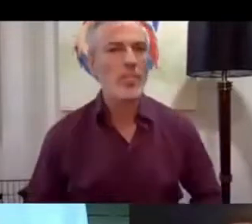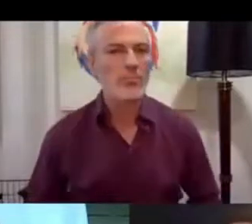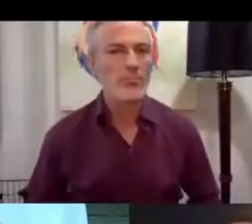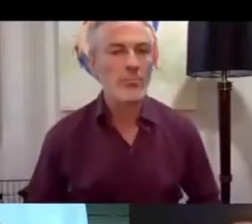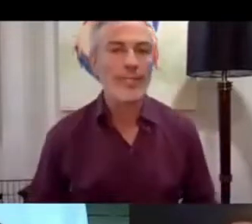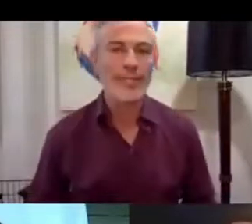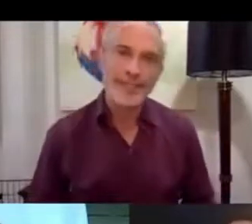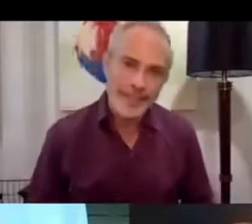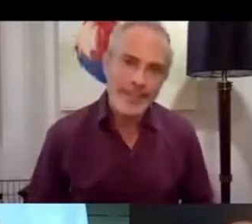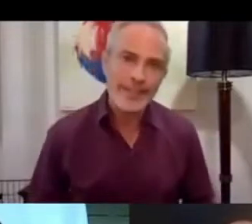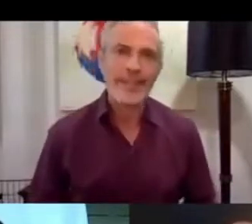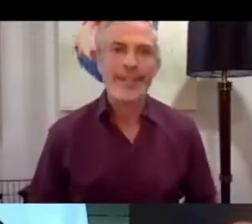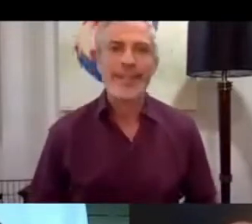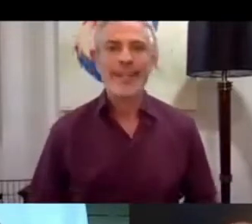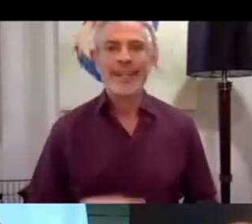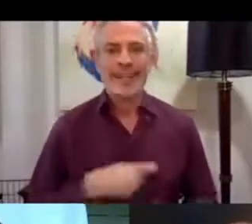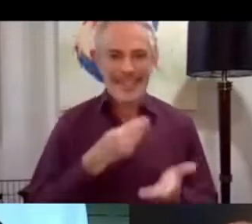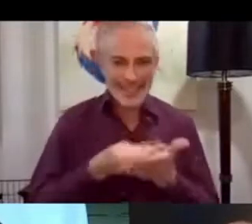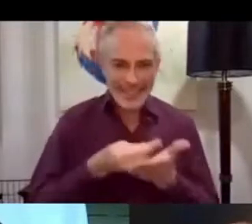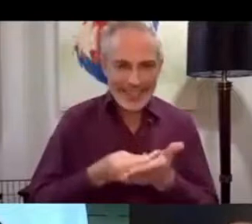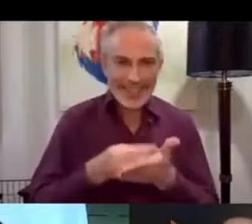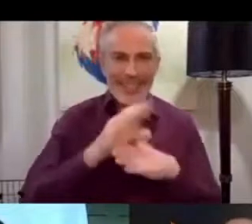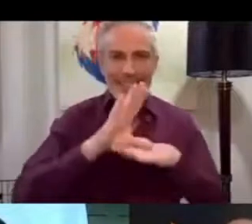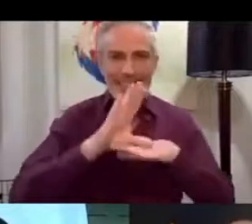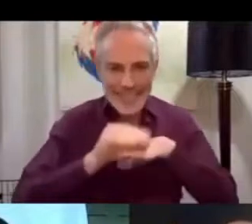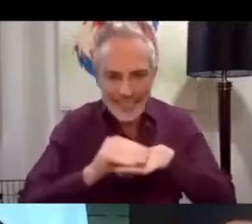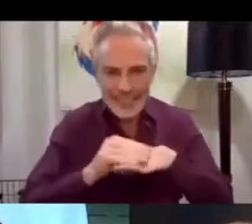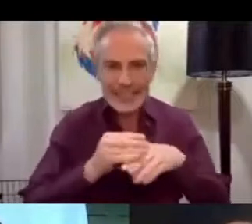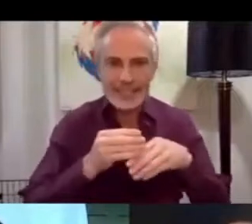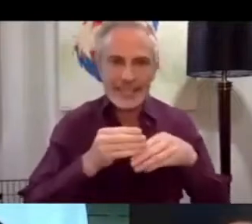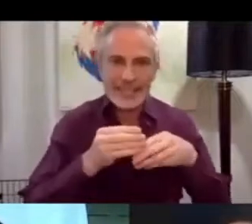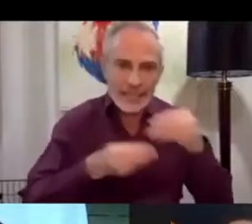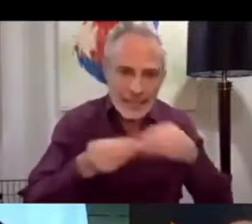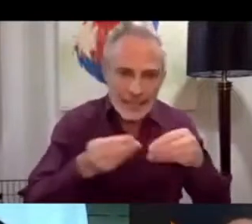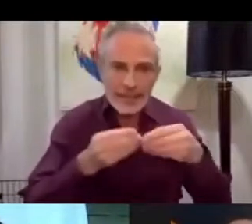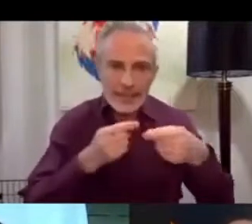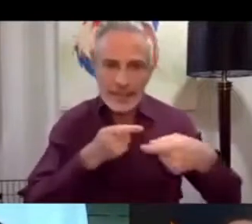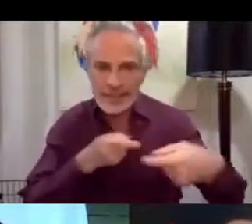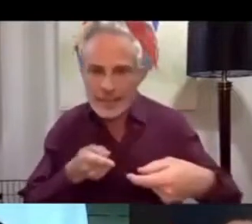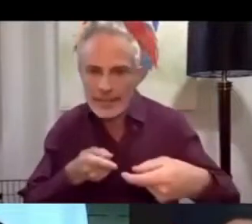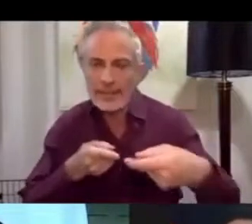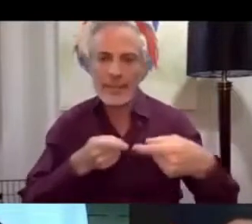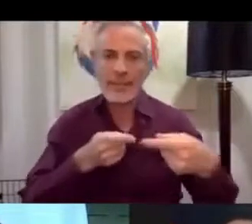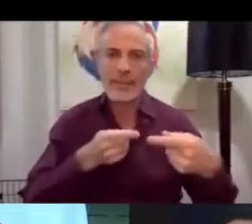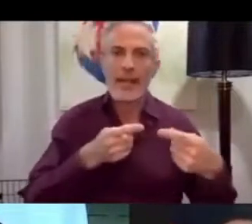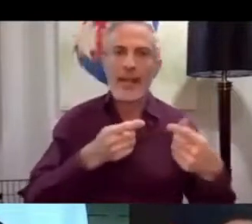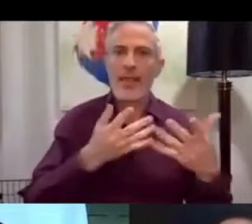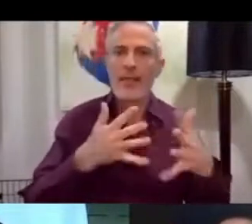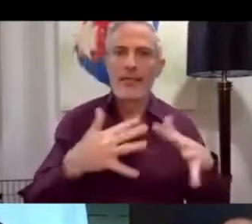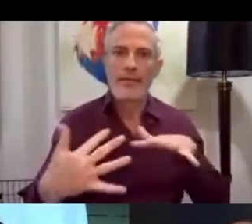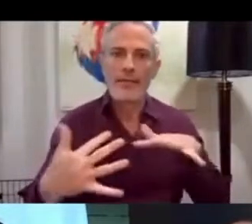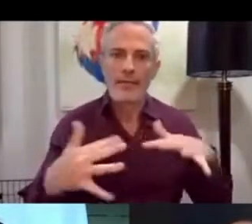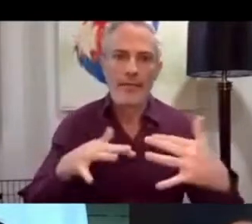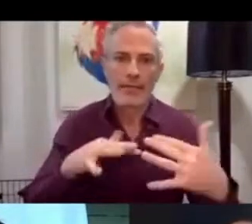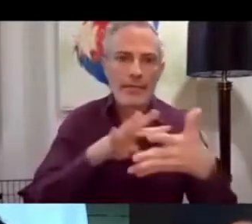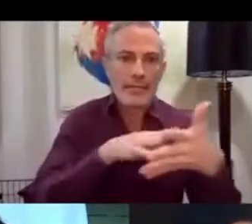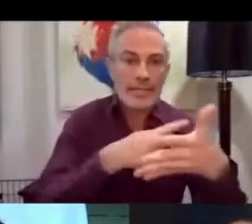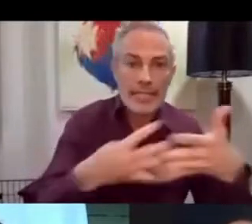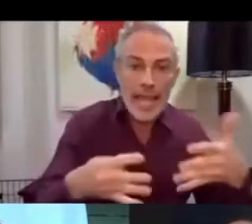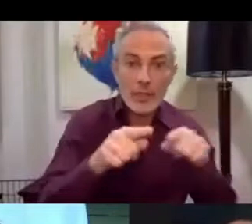it stretched over eight months. And then I had to accommodate, I mean, rightly so, I had to accommodate everyone's availability. And